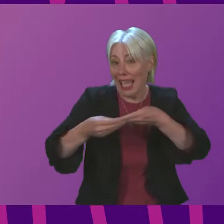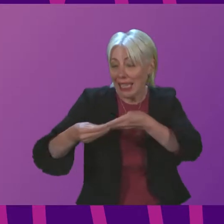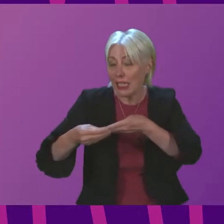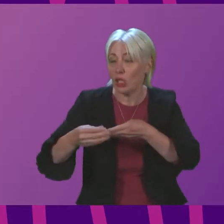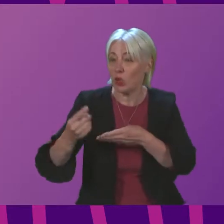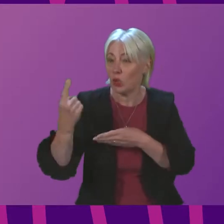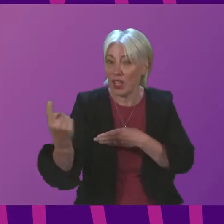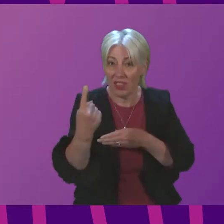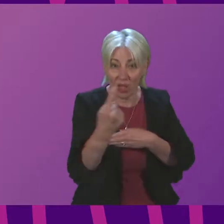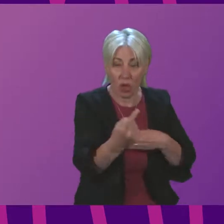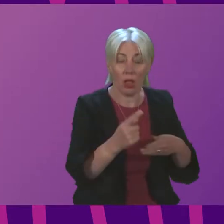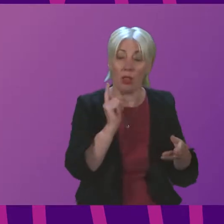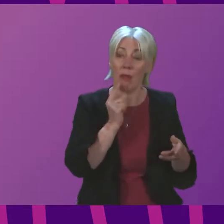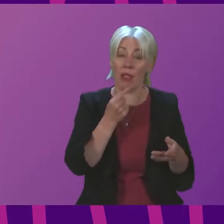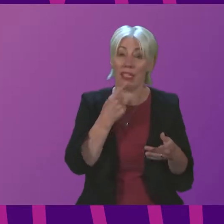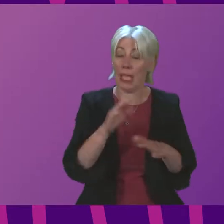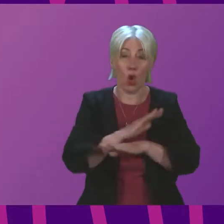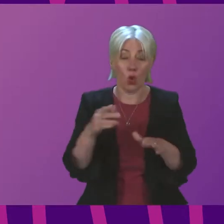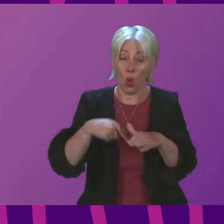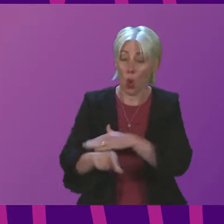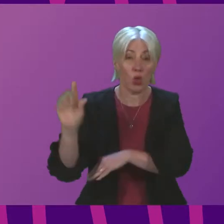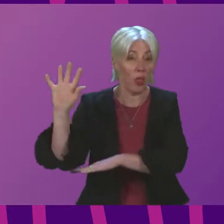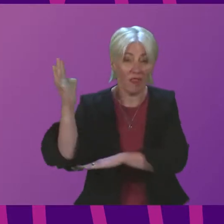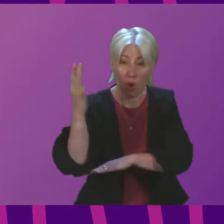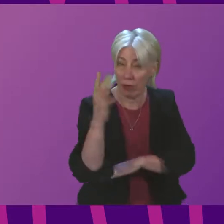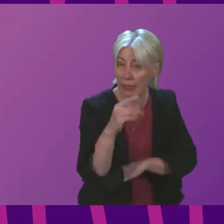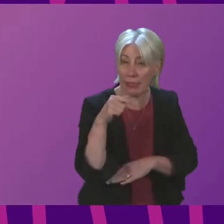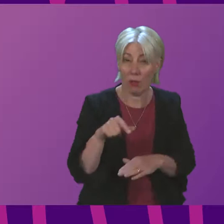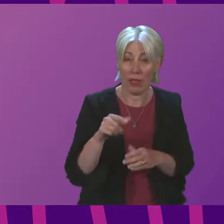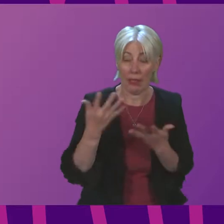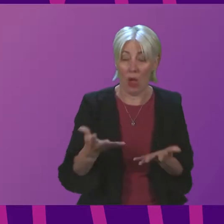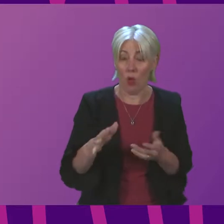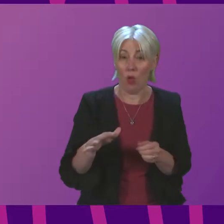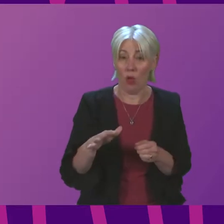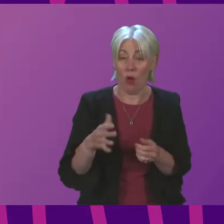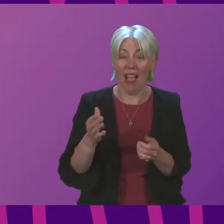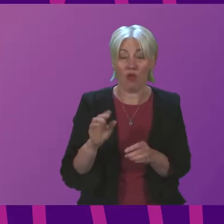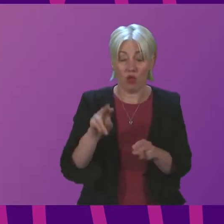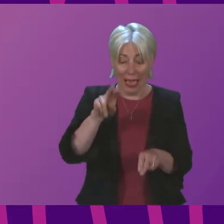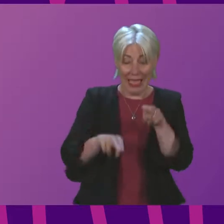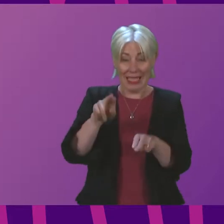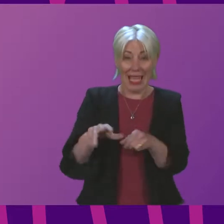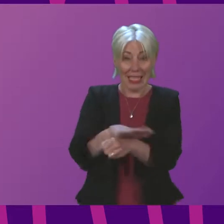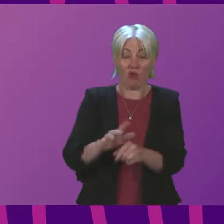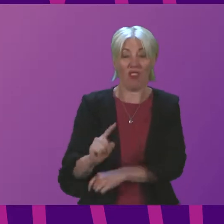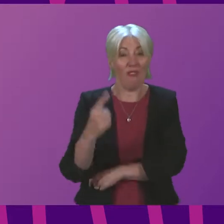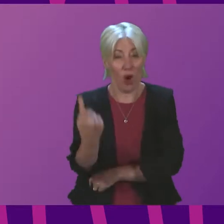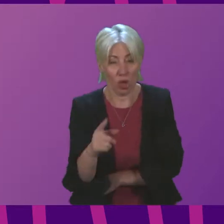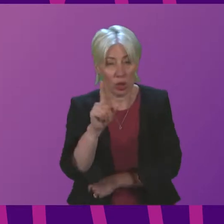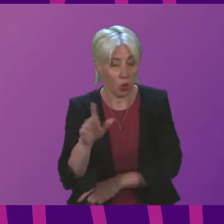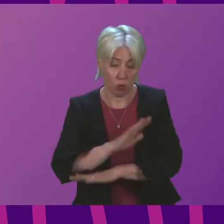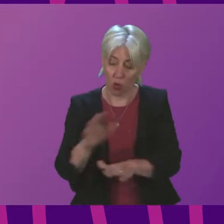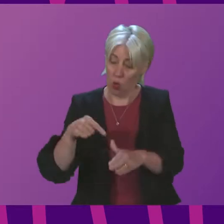to avoid being in the forest areas while the situation is properly assessed so we must consider the